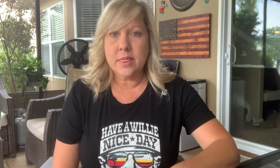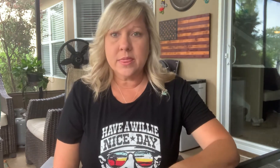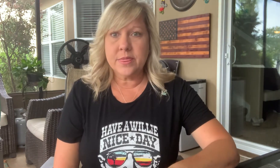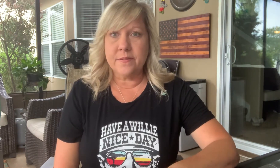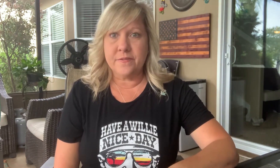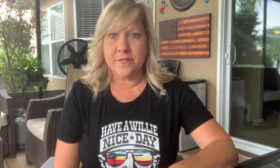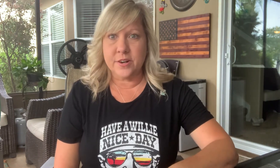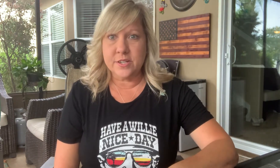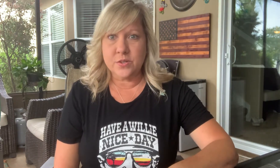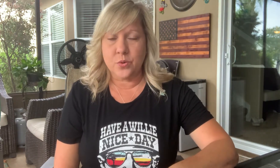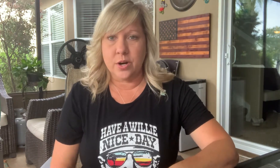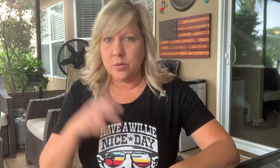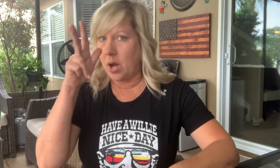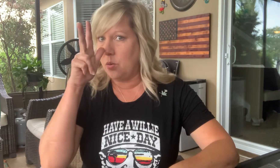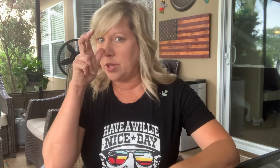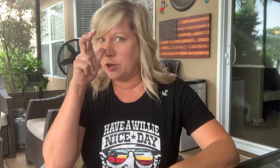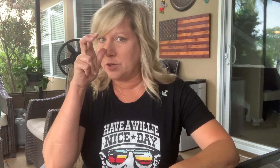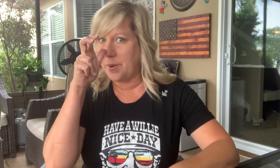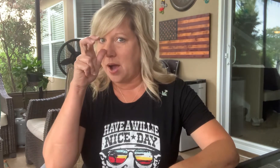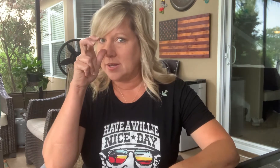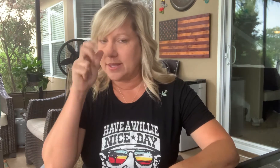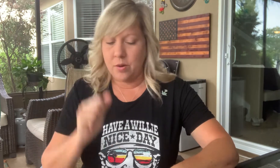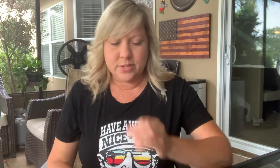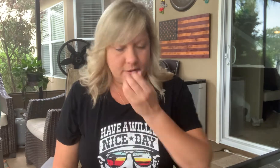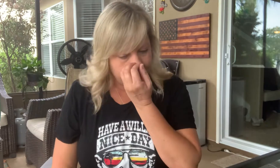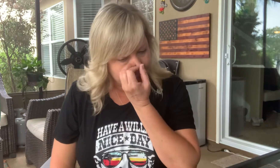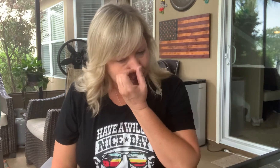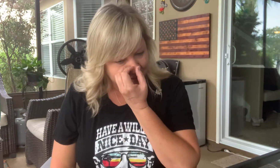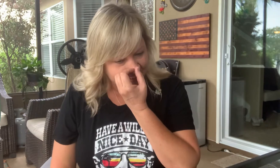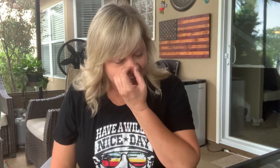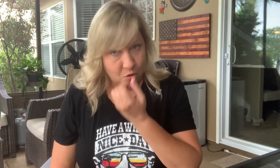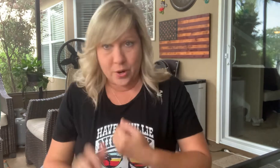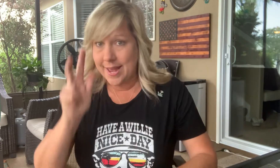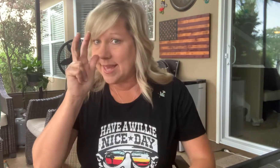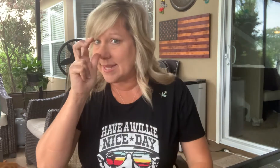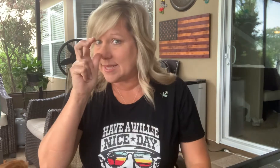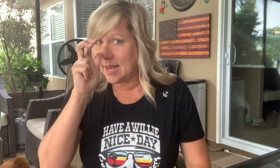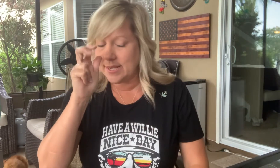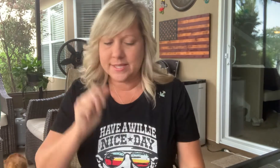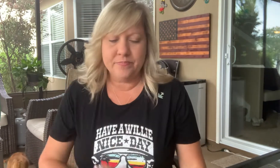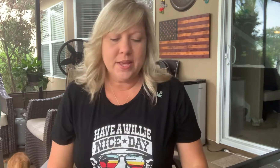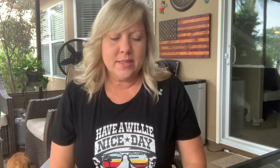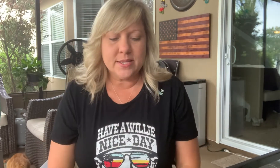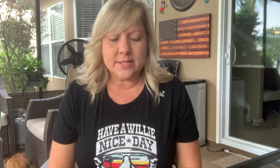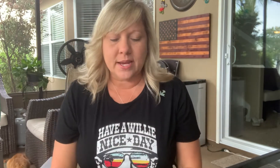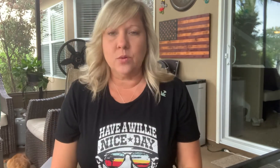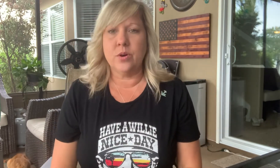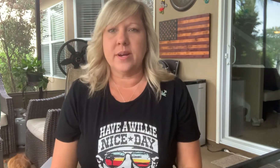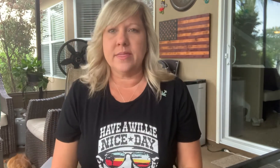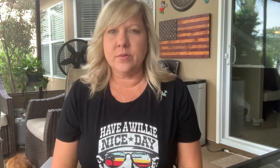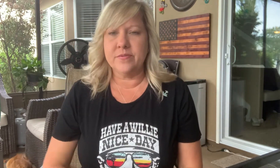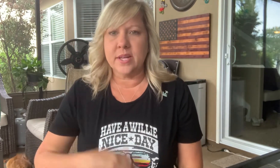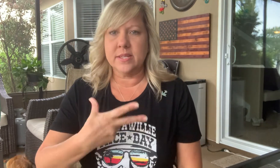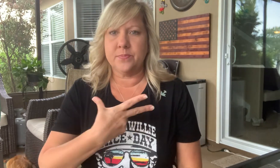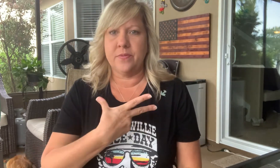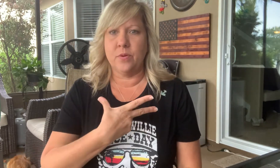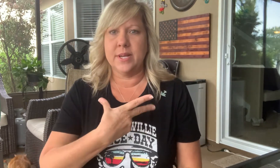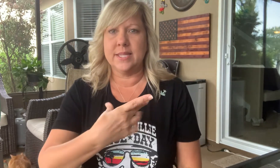the first word, well we learned bugs, that was our first word, or insects. The second word, and I think we've done this before, is